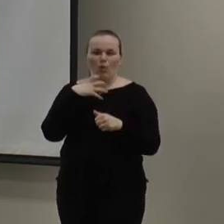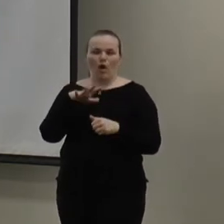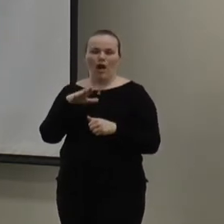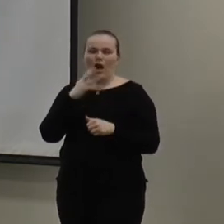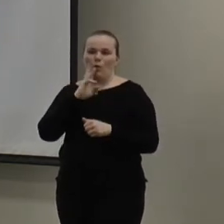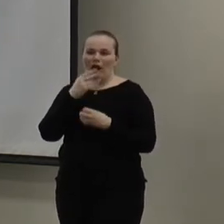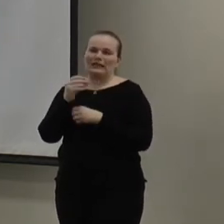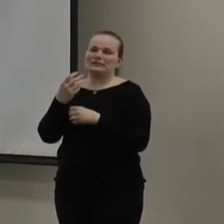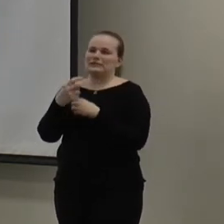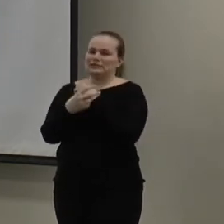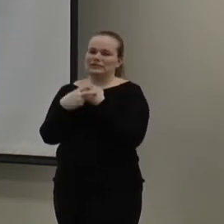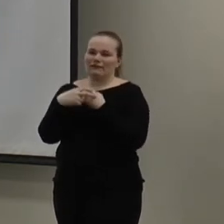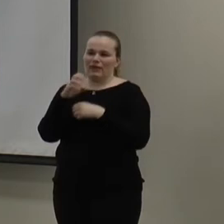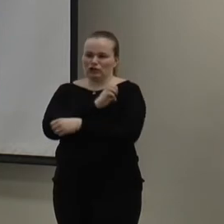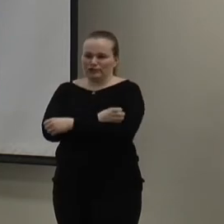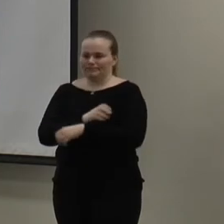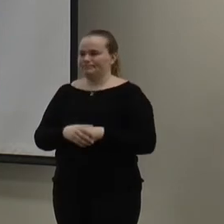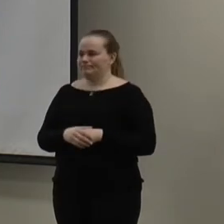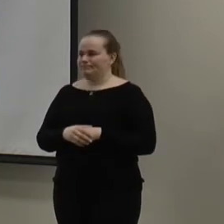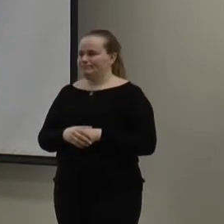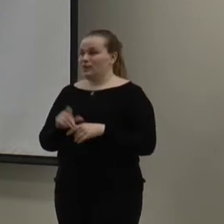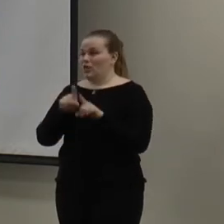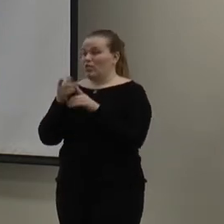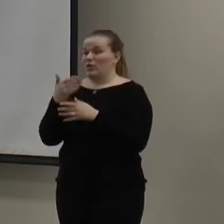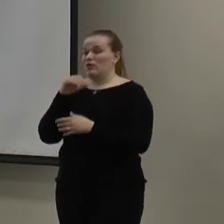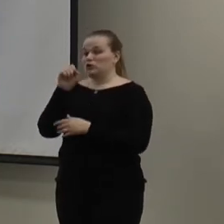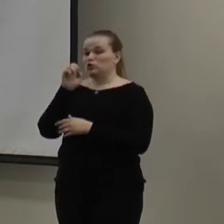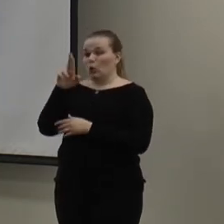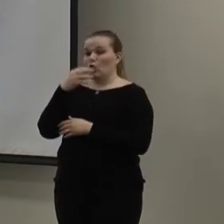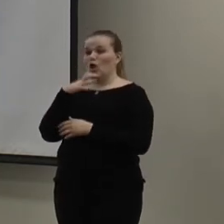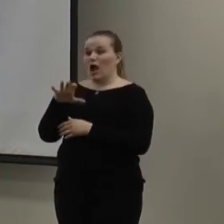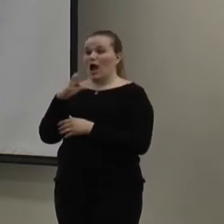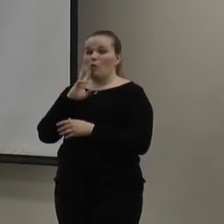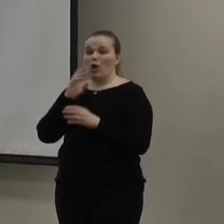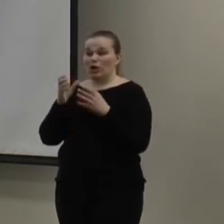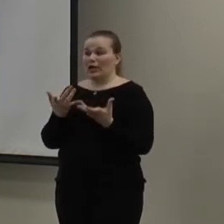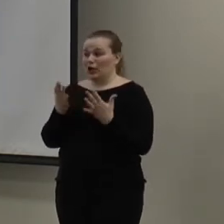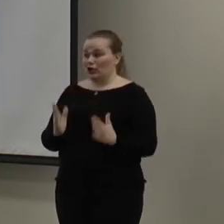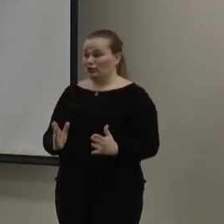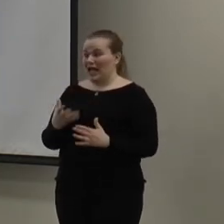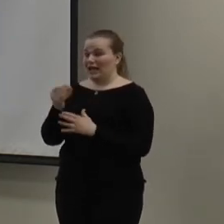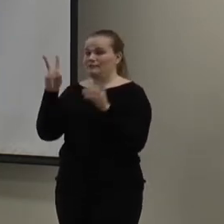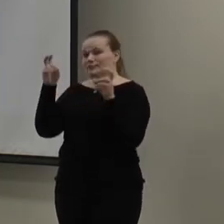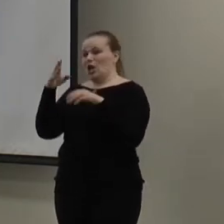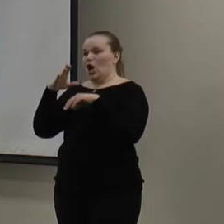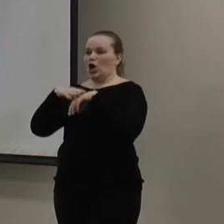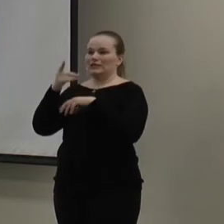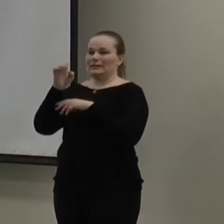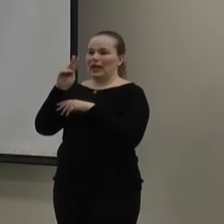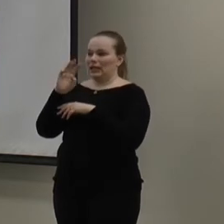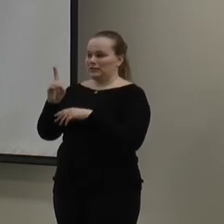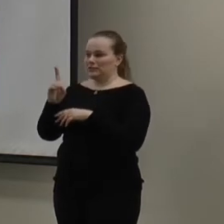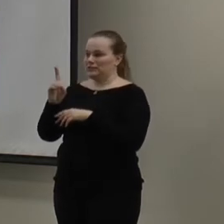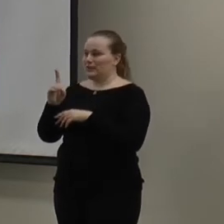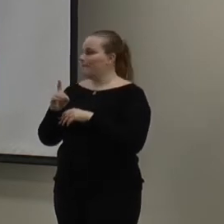So, a couple things. We have solar. A solar hot water heater. And then, there's also on-demand systems. So, a tankless on-demand